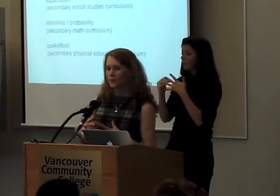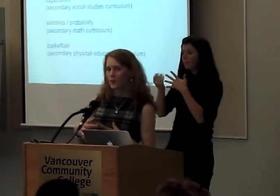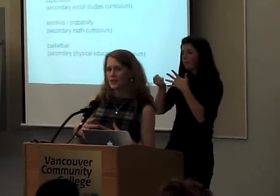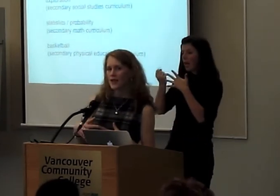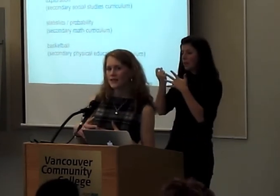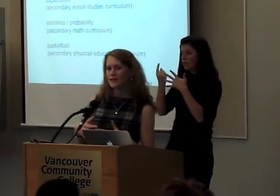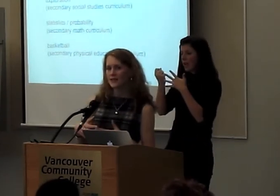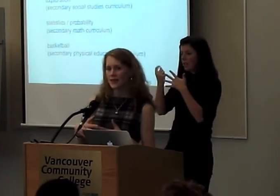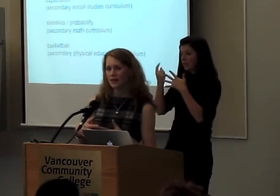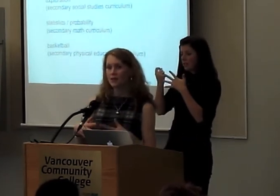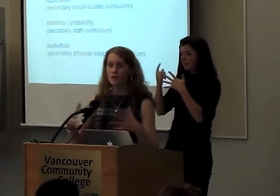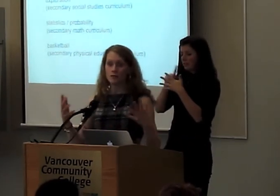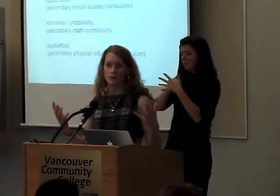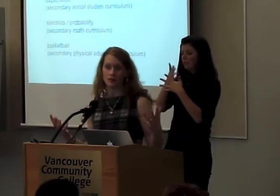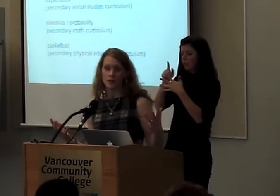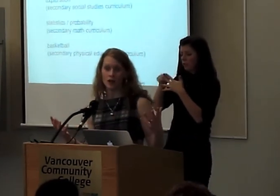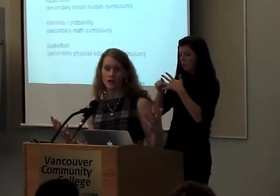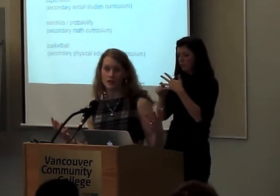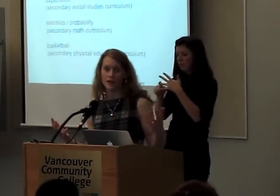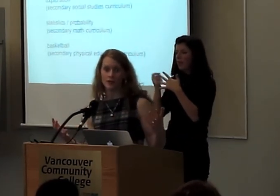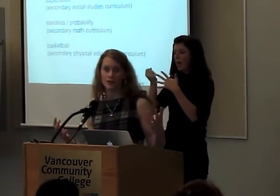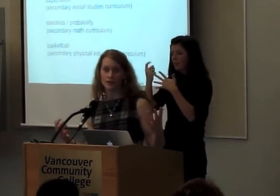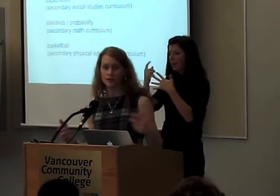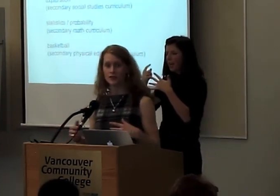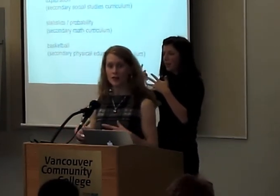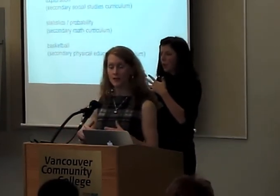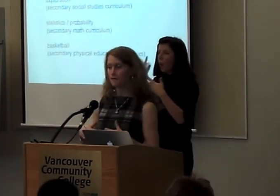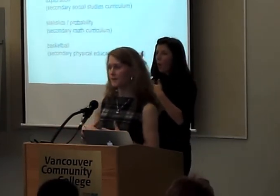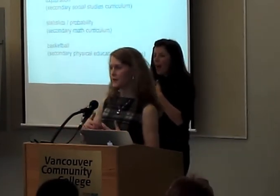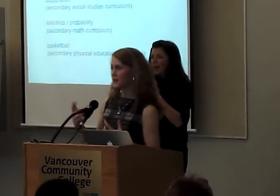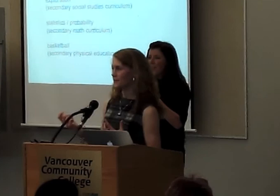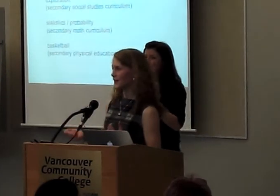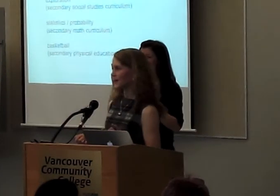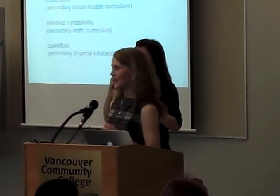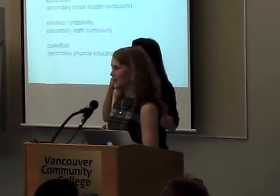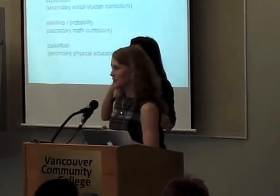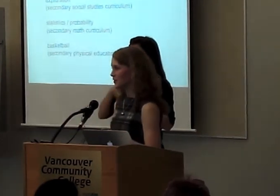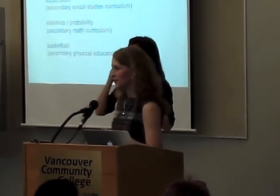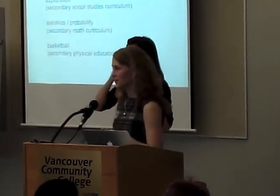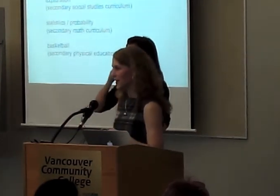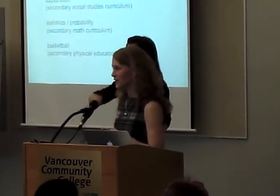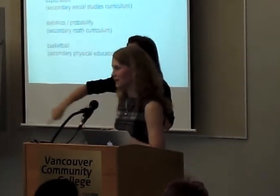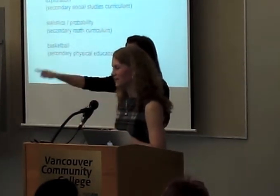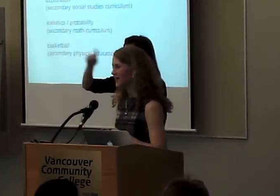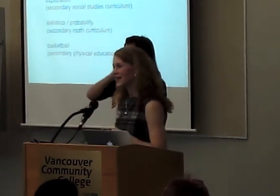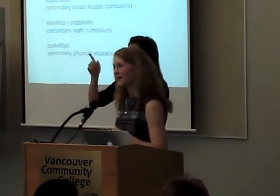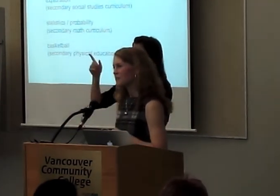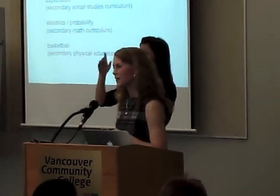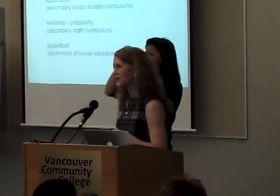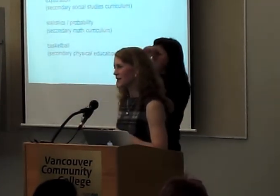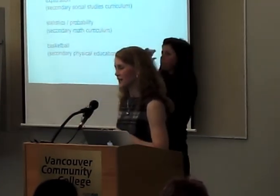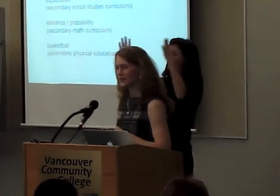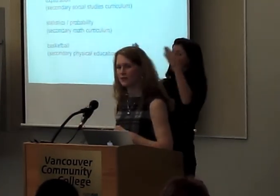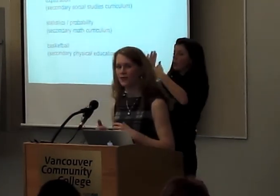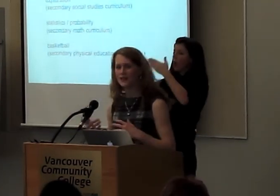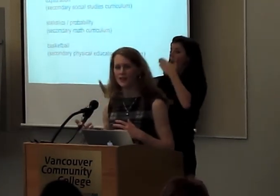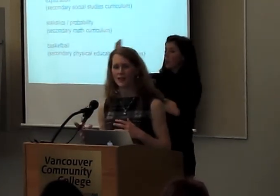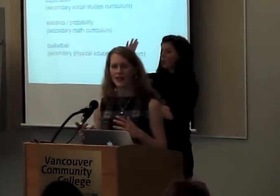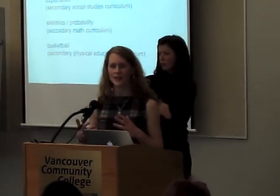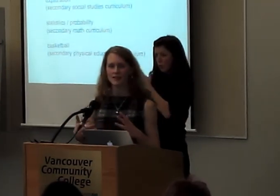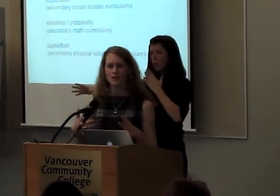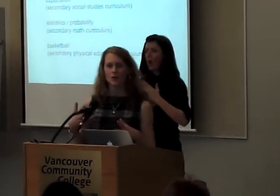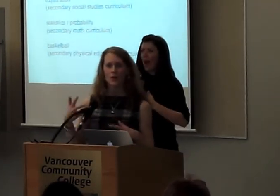we tend to think, oh, college level, students are all philosophically engaged in the world around them. Afraid not,